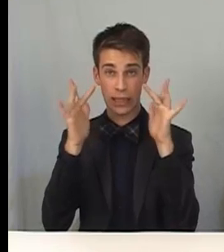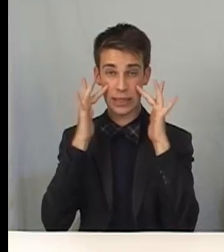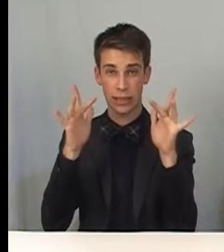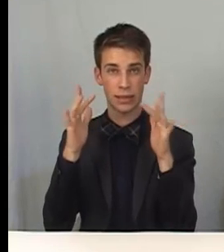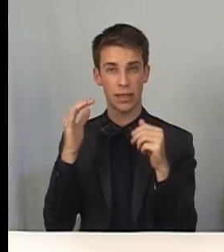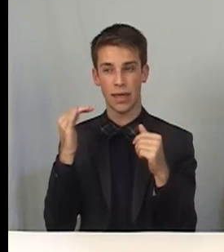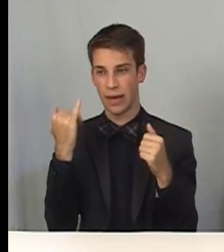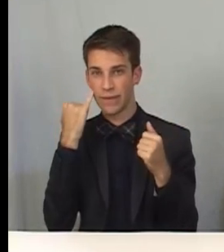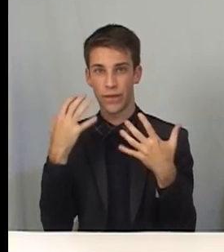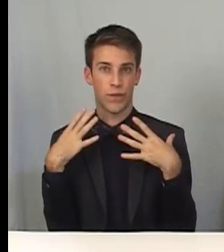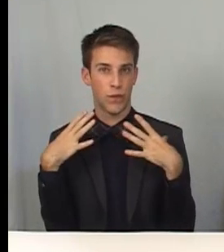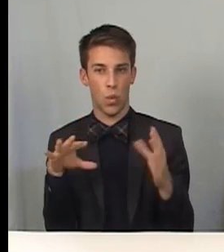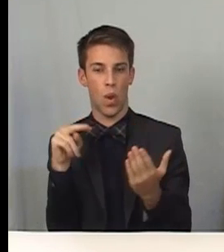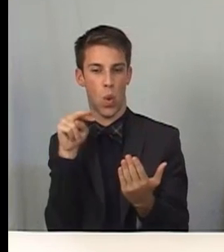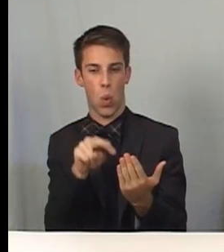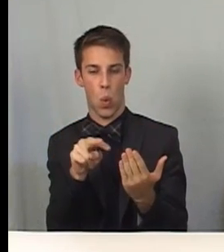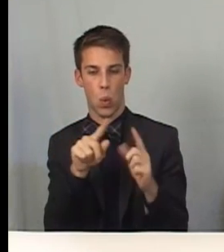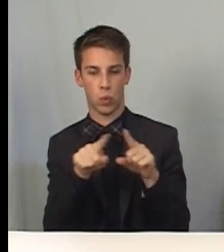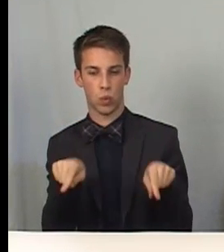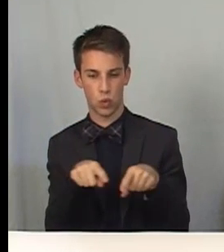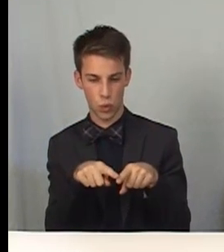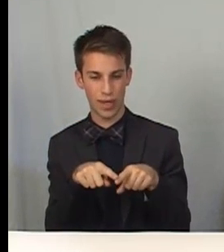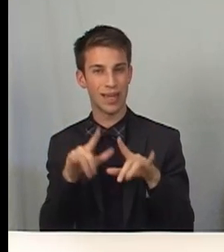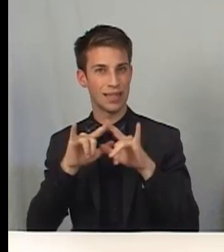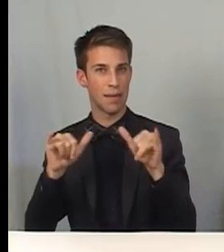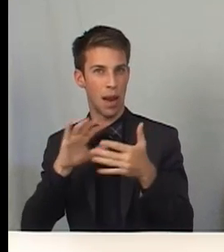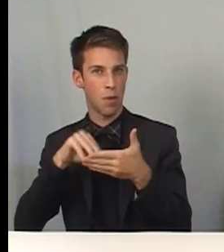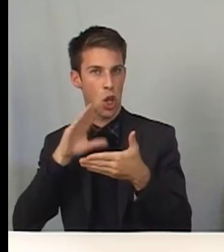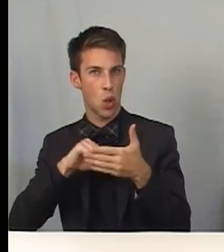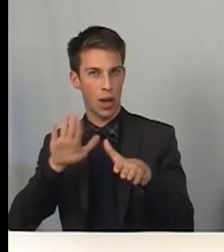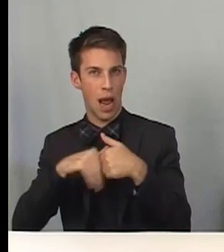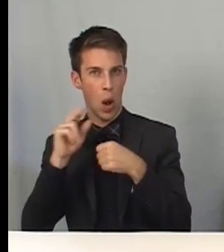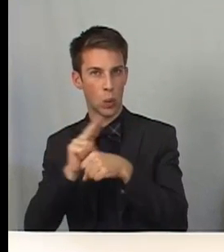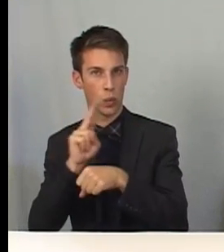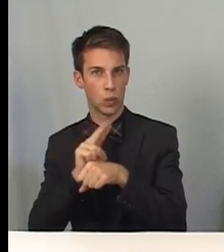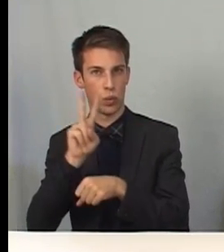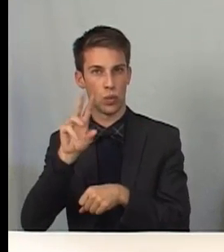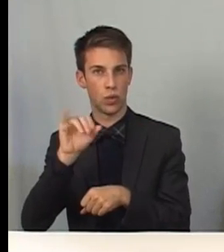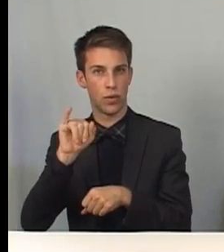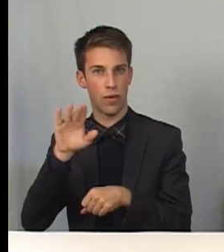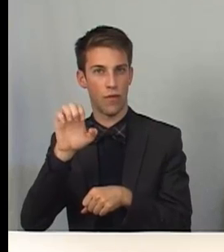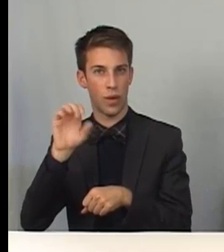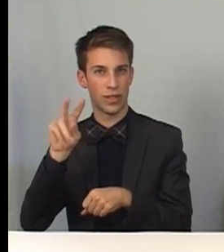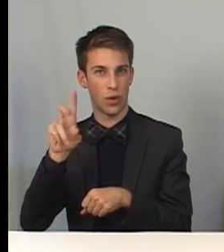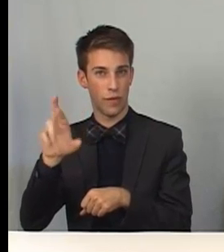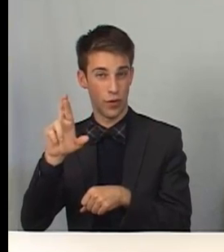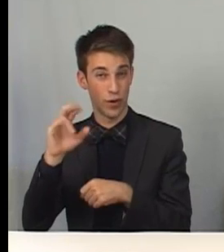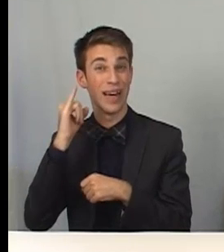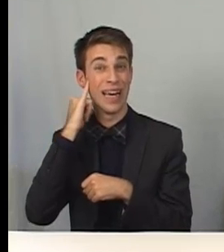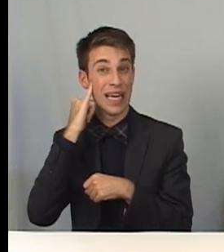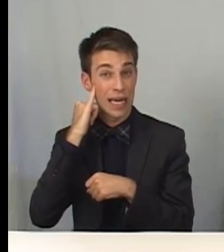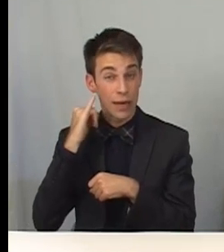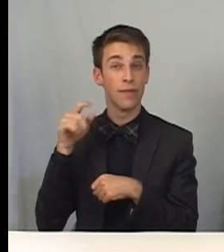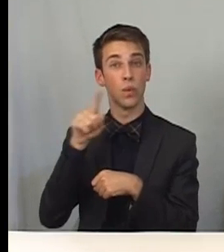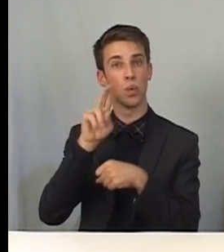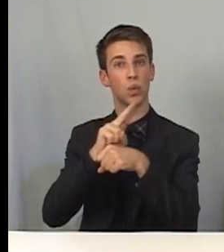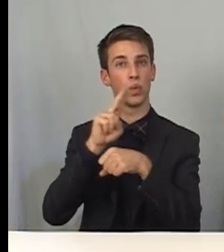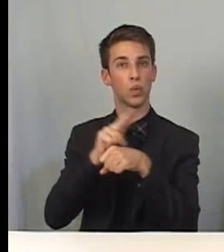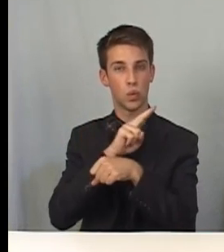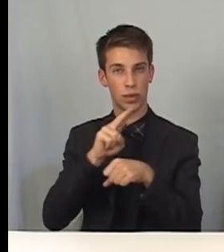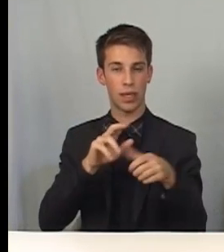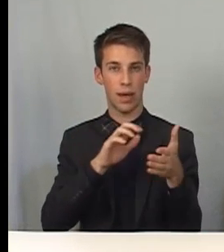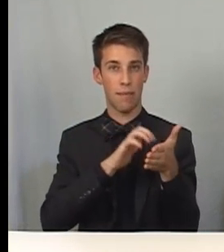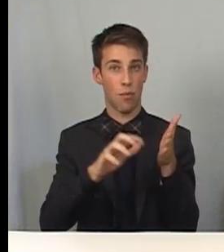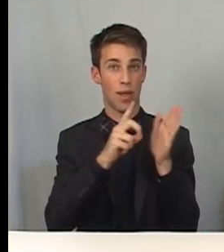reading the screen while learning to use voiceover. If you are using a braille display, press VO,